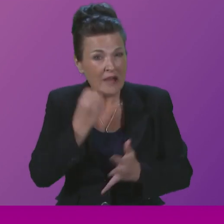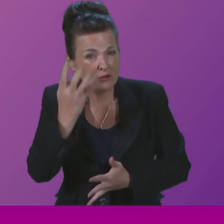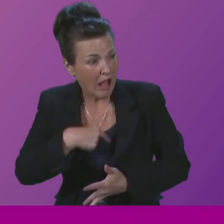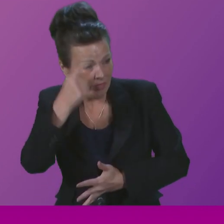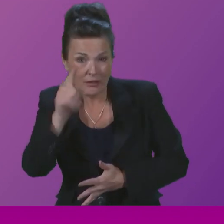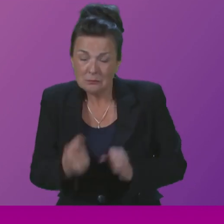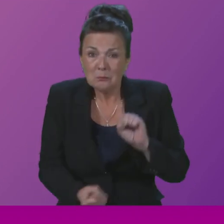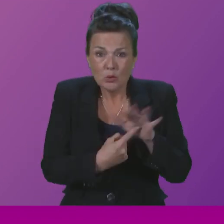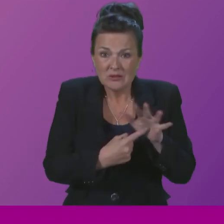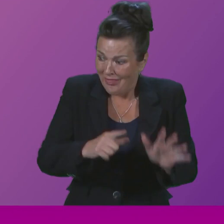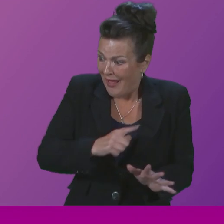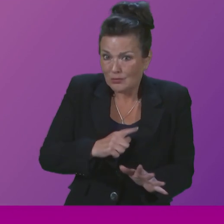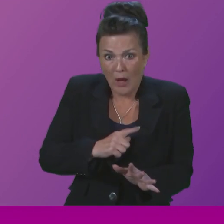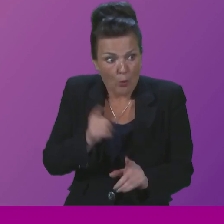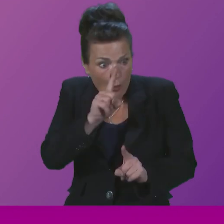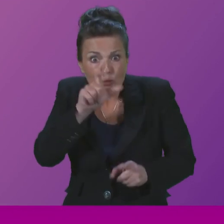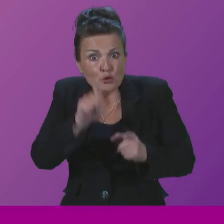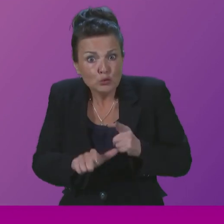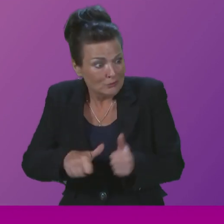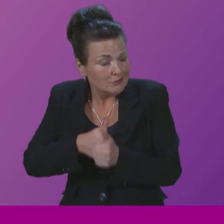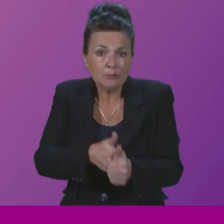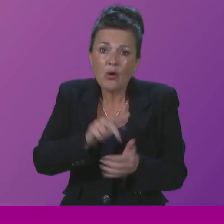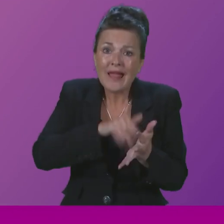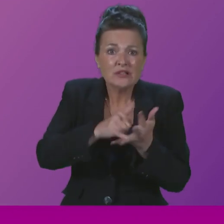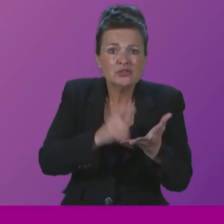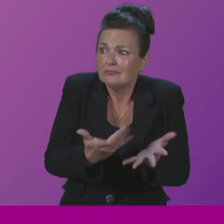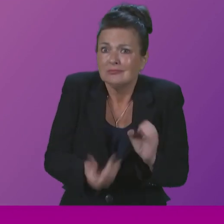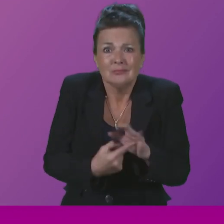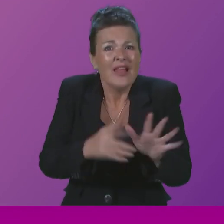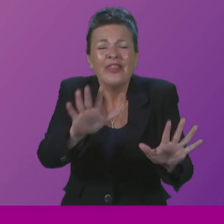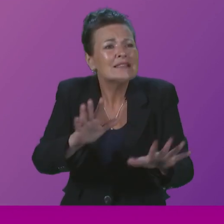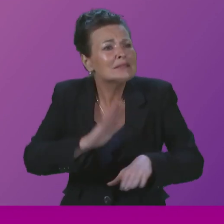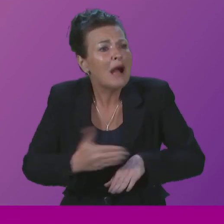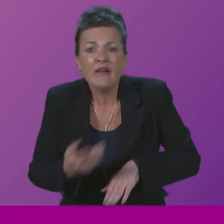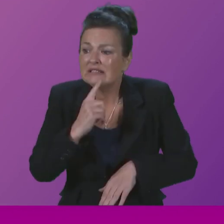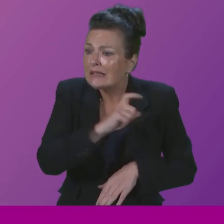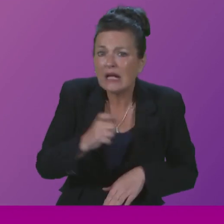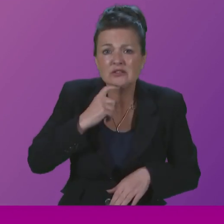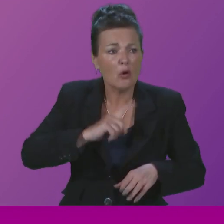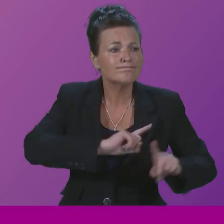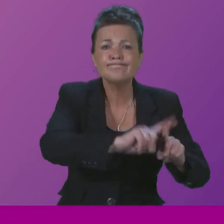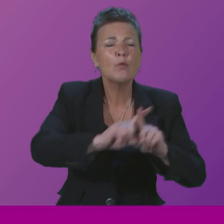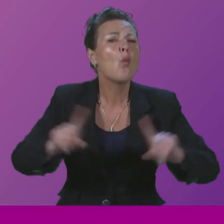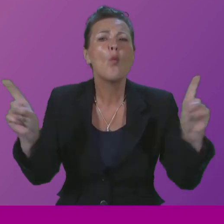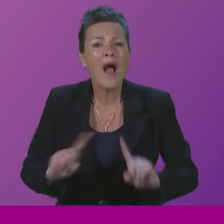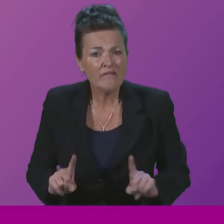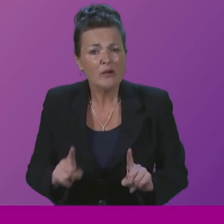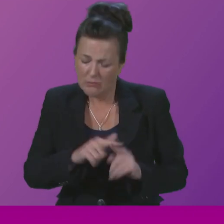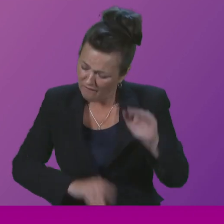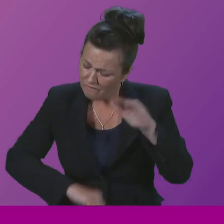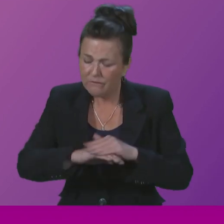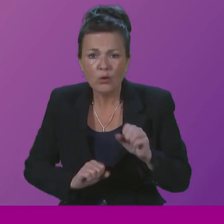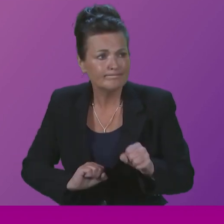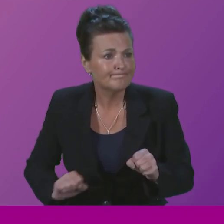is so important. That is the case across all conditions and all specialties in our National Health Service, but perhaps